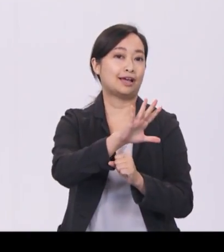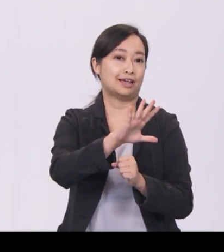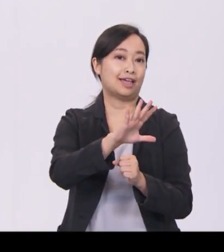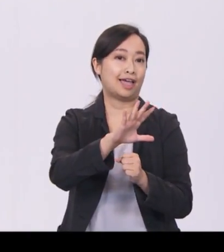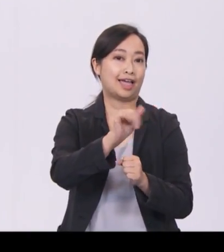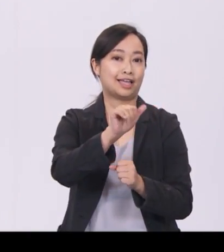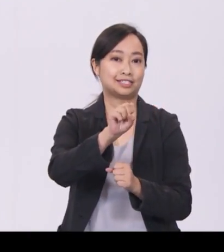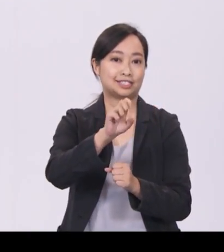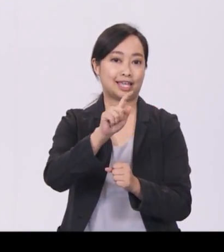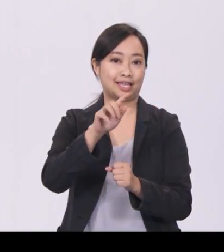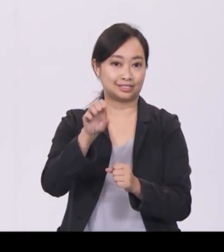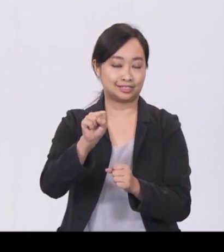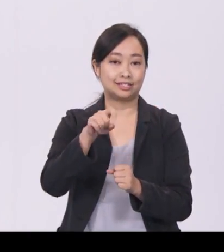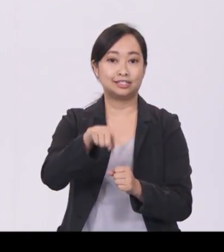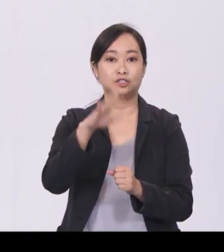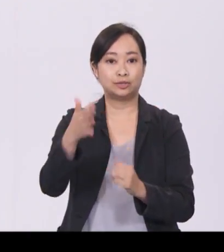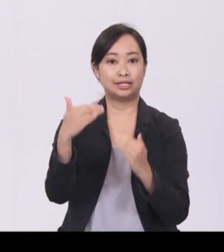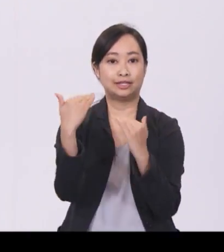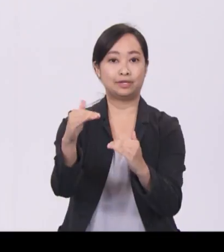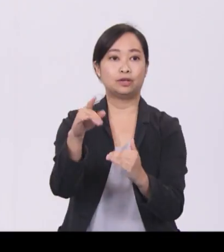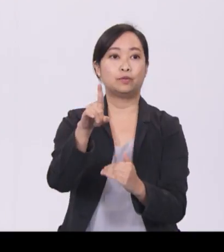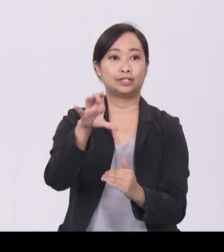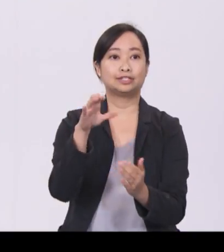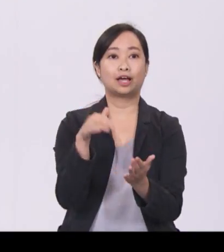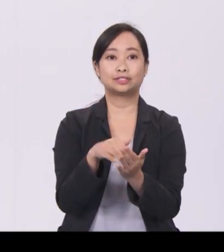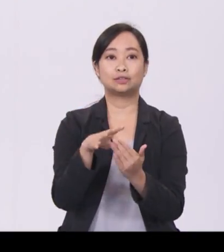at $100,000 of IP registration fees per year.